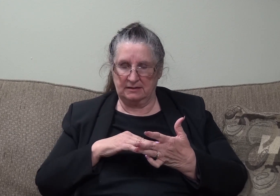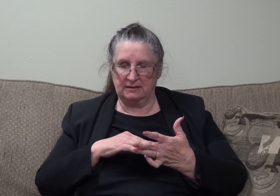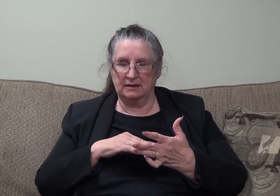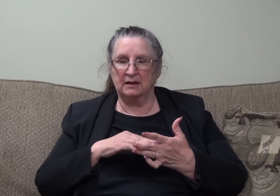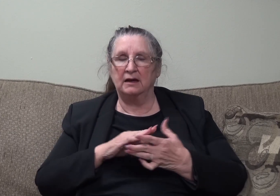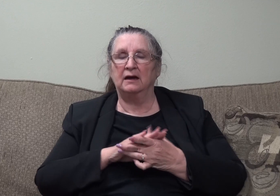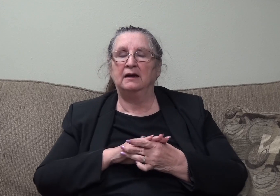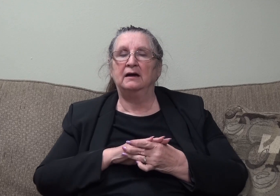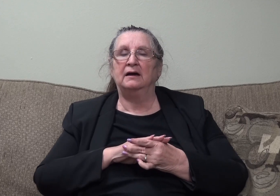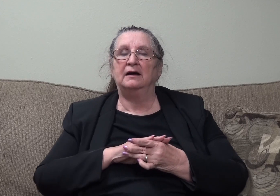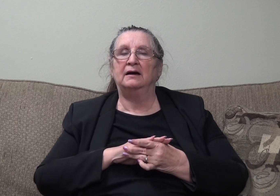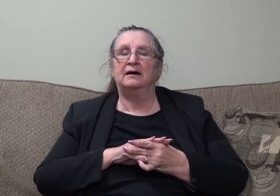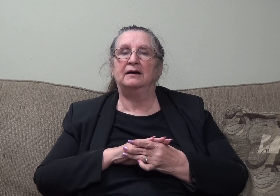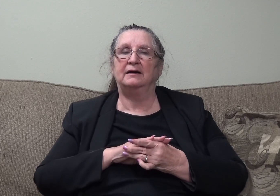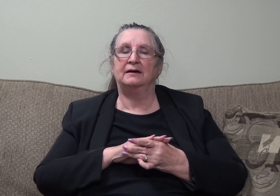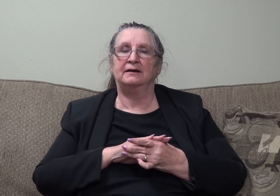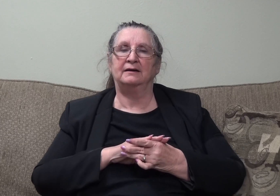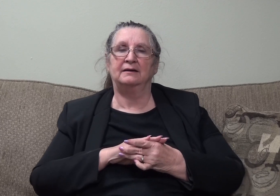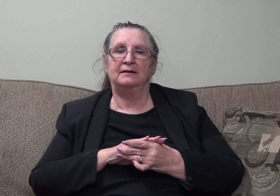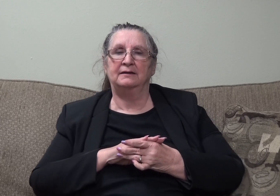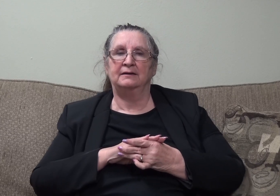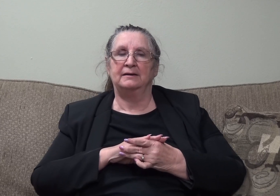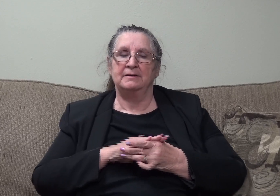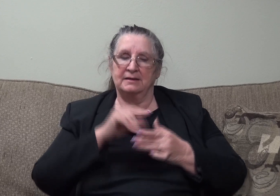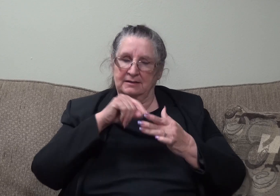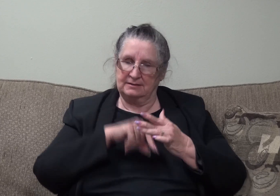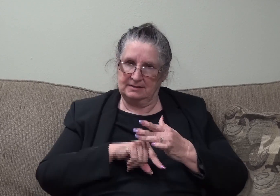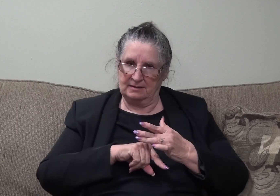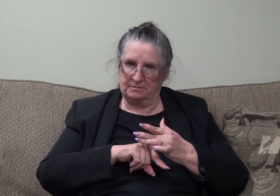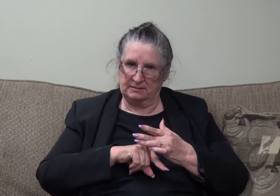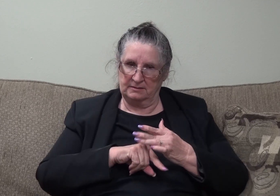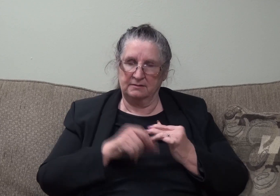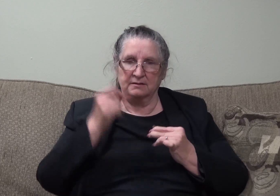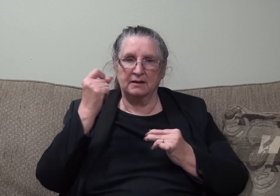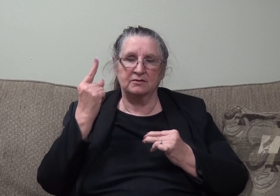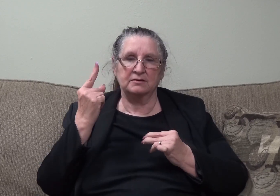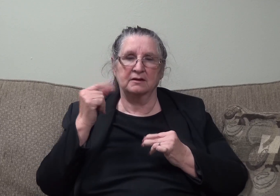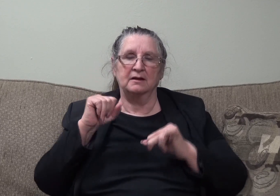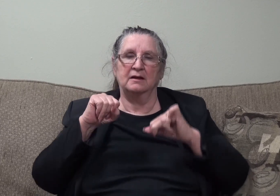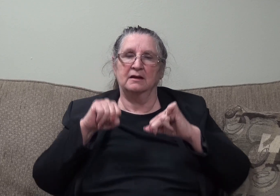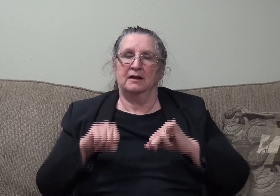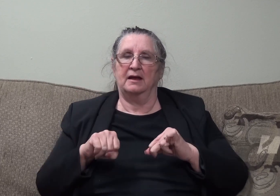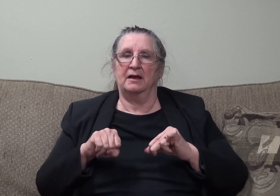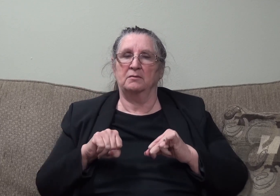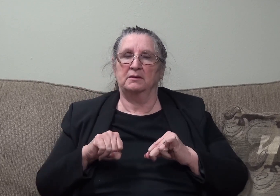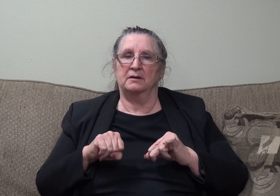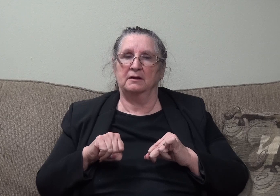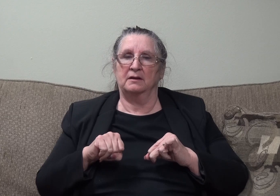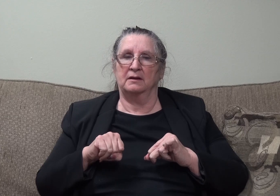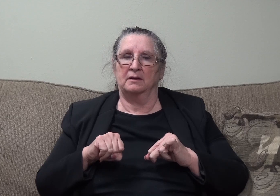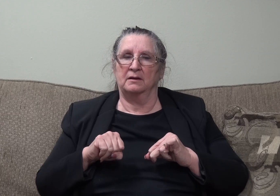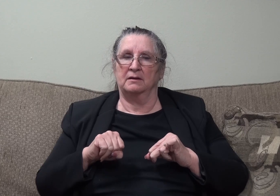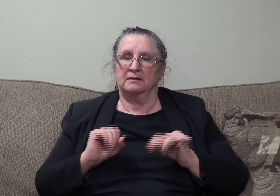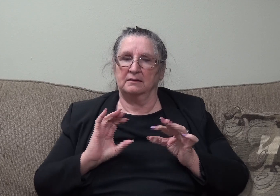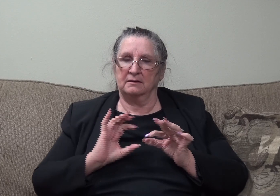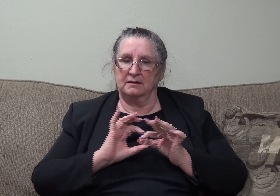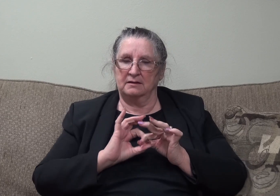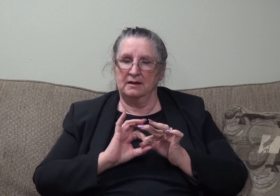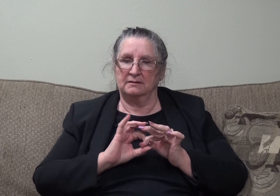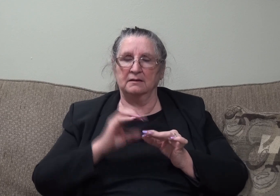in depth. So, I was able to relate to what they were talking about, to